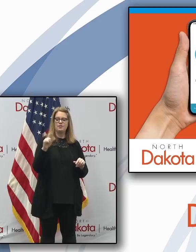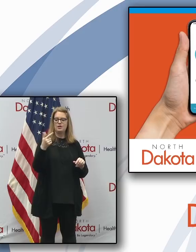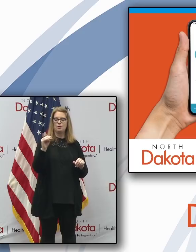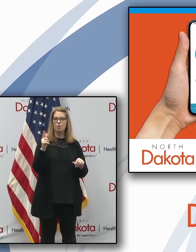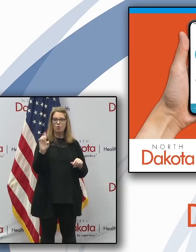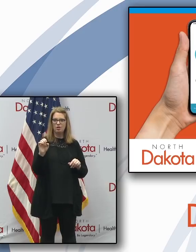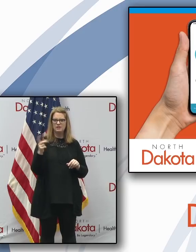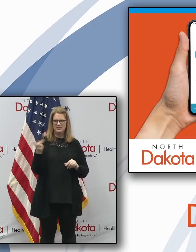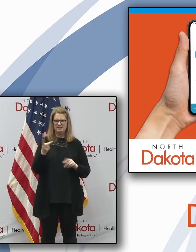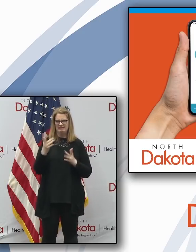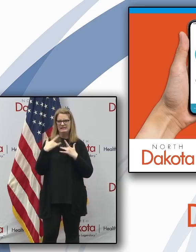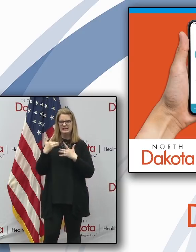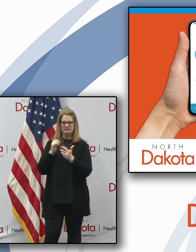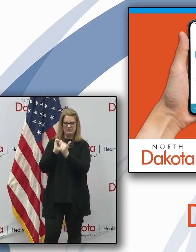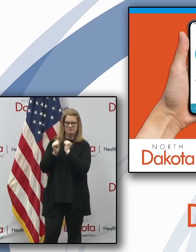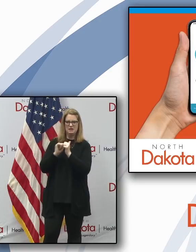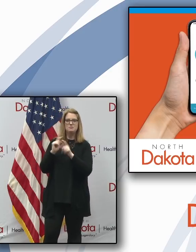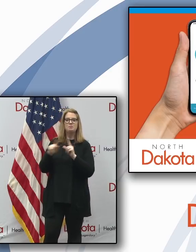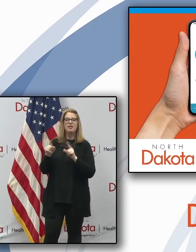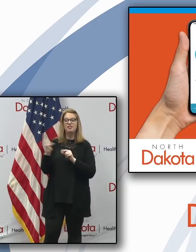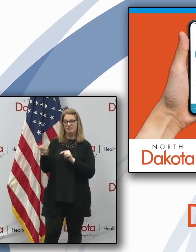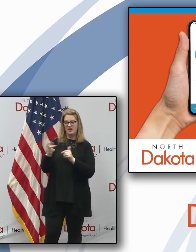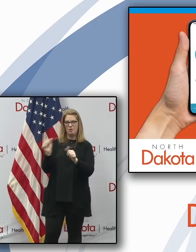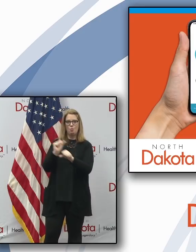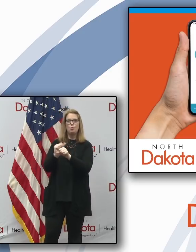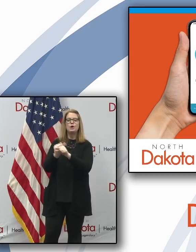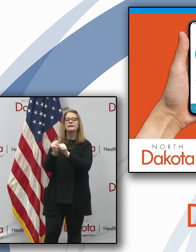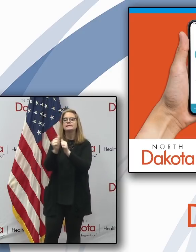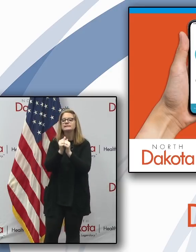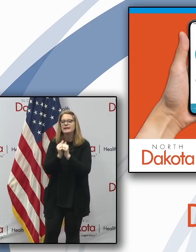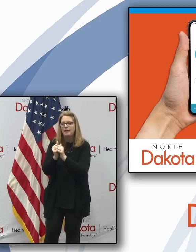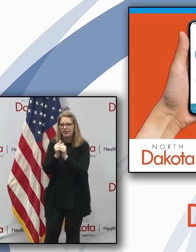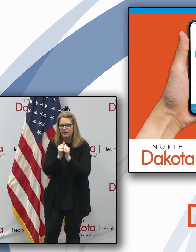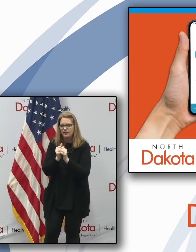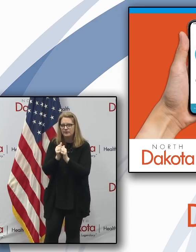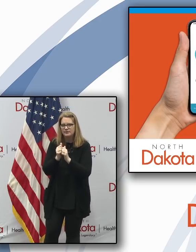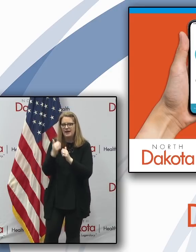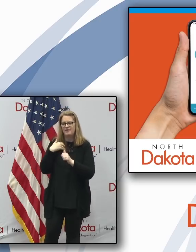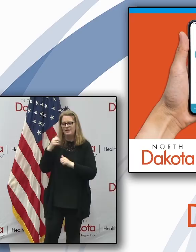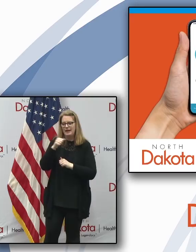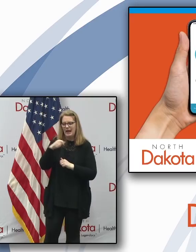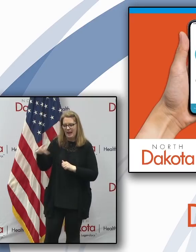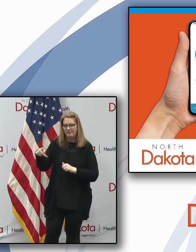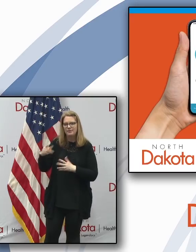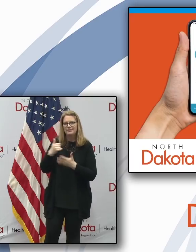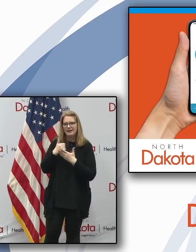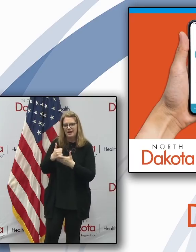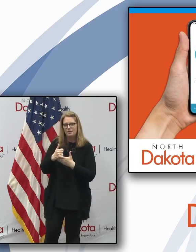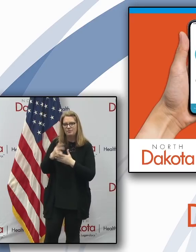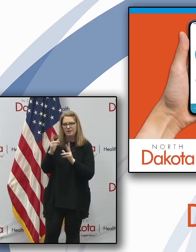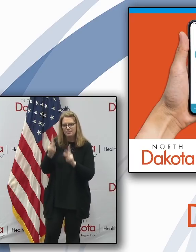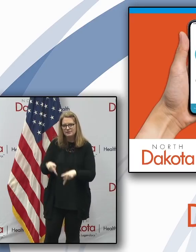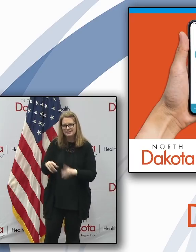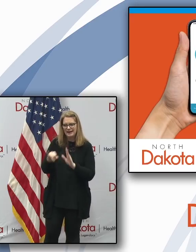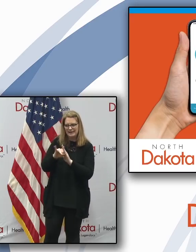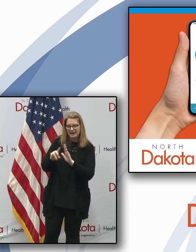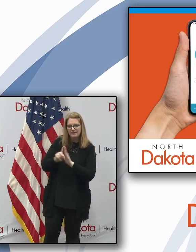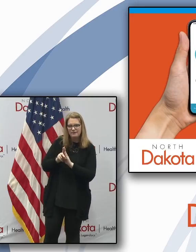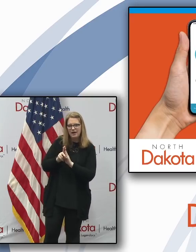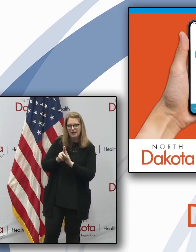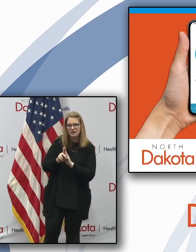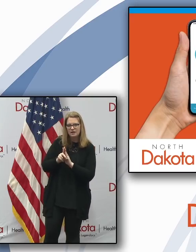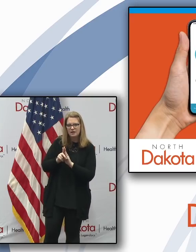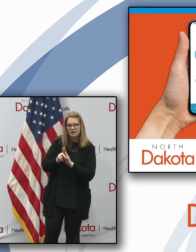who generally are competitors, are teaming up to work on a app that would help an individual identify whether or not